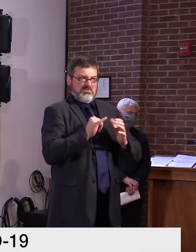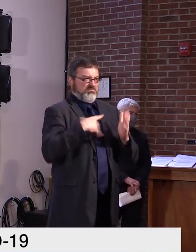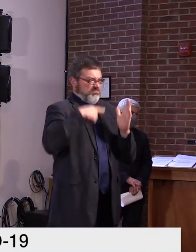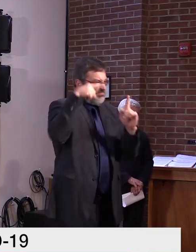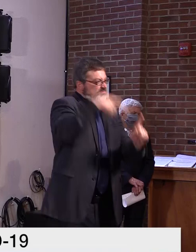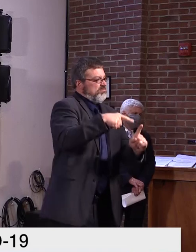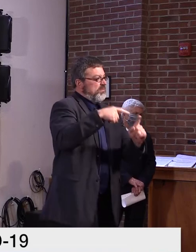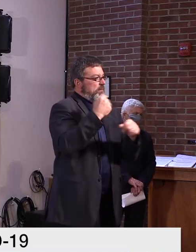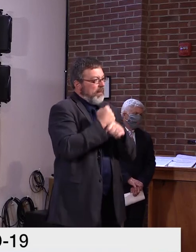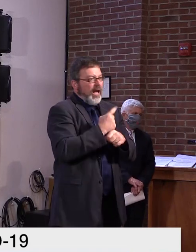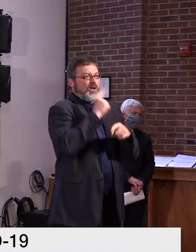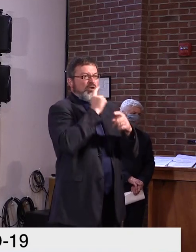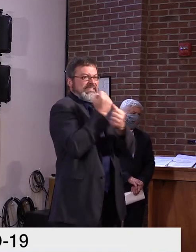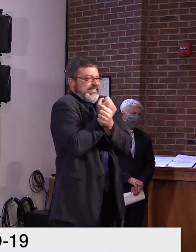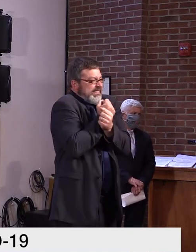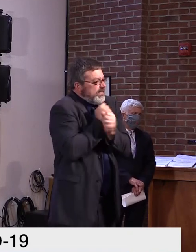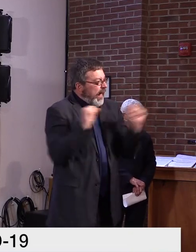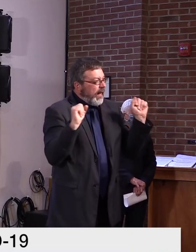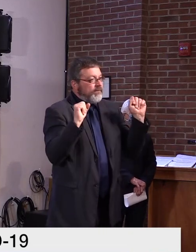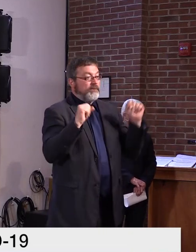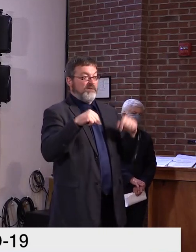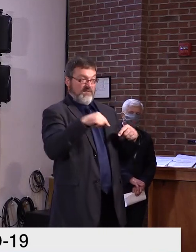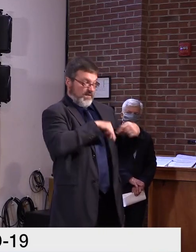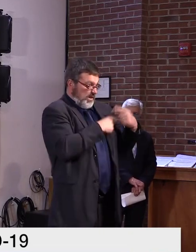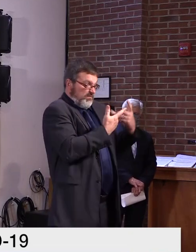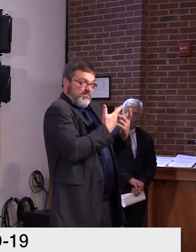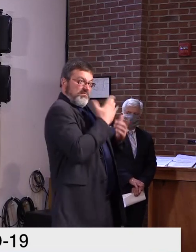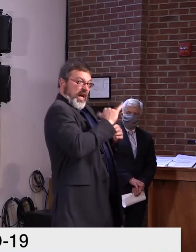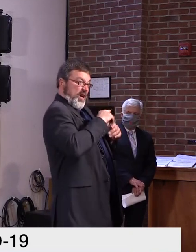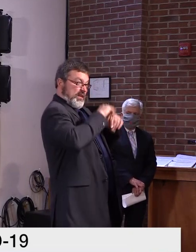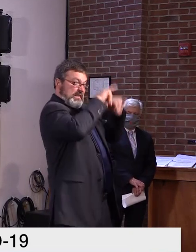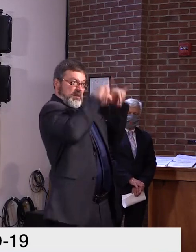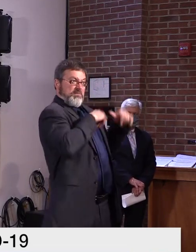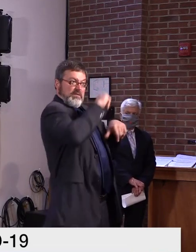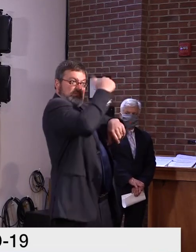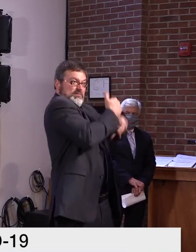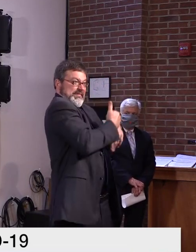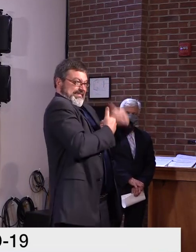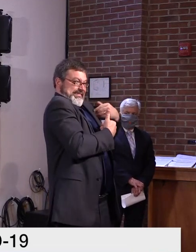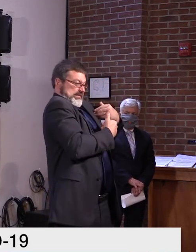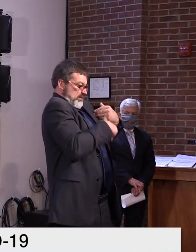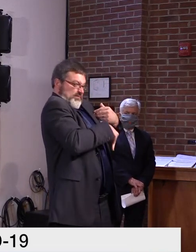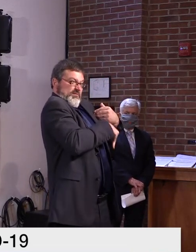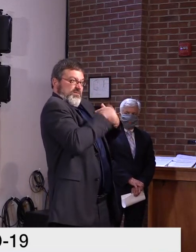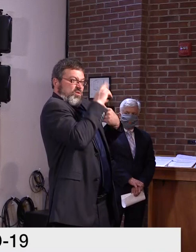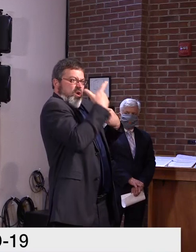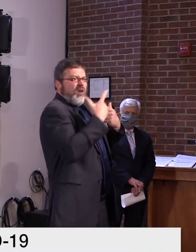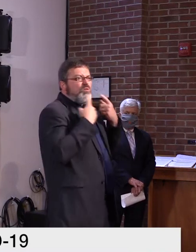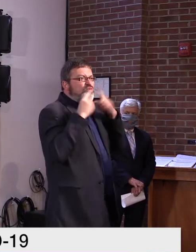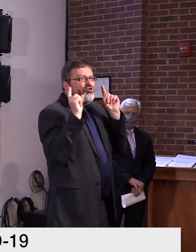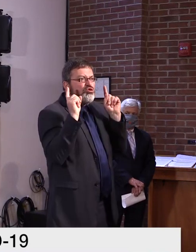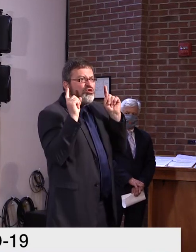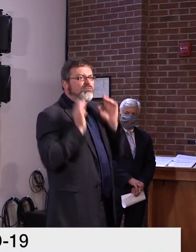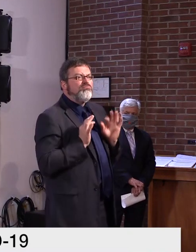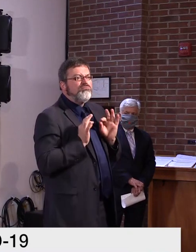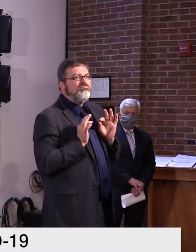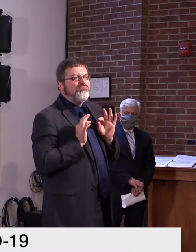be sure that it's, uh, effective as, as safely effective as it was in this, uh, in this first phase. Um,